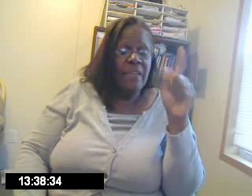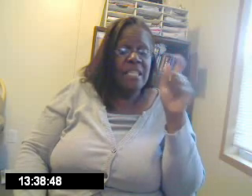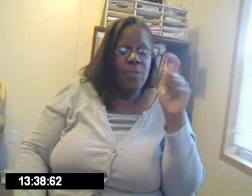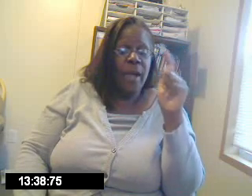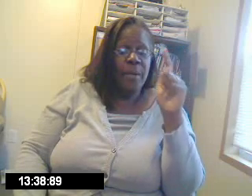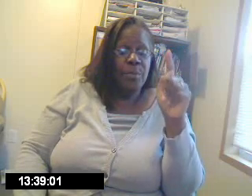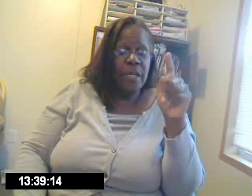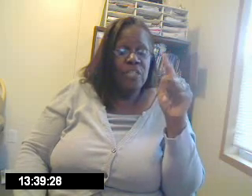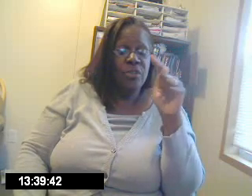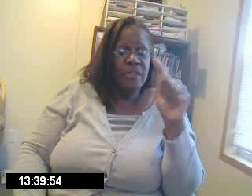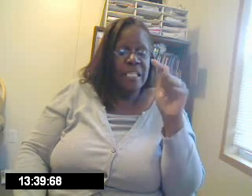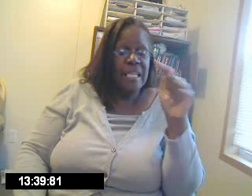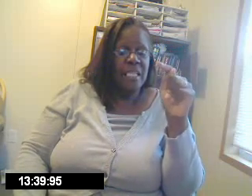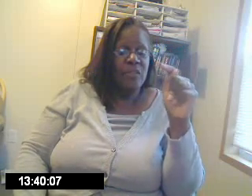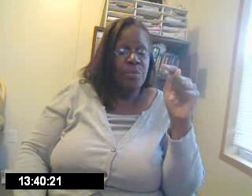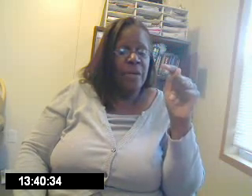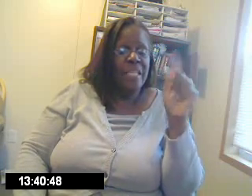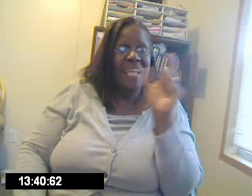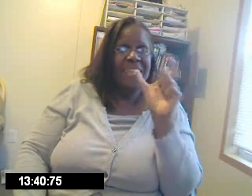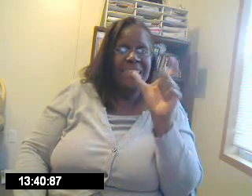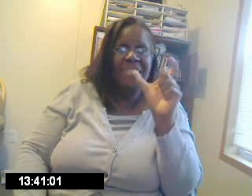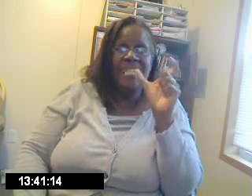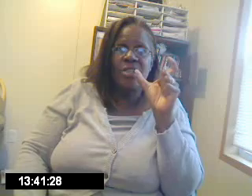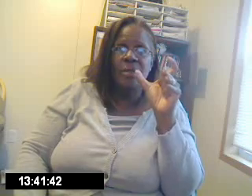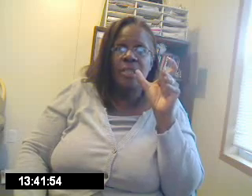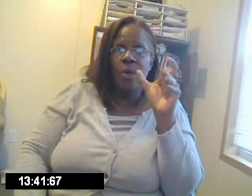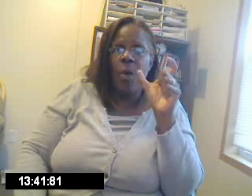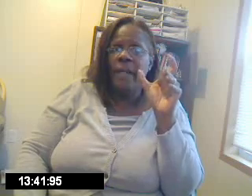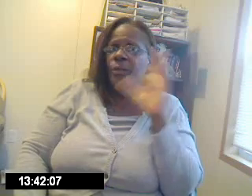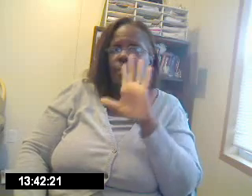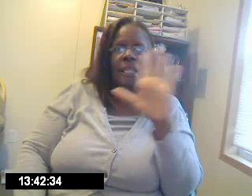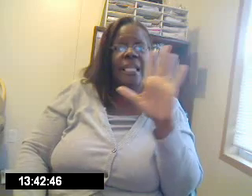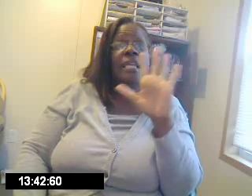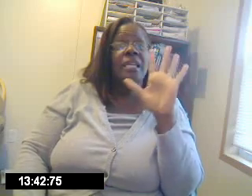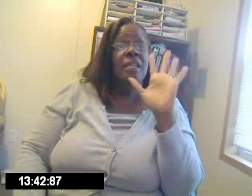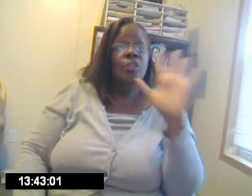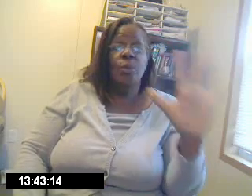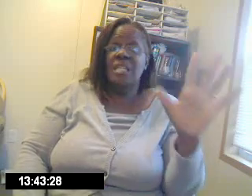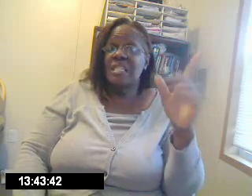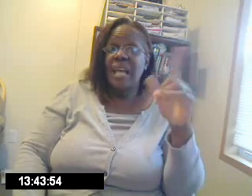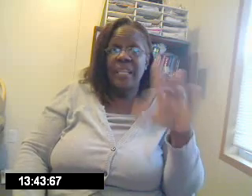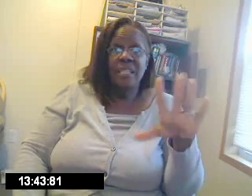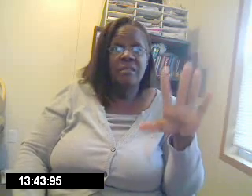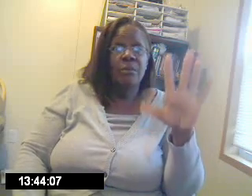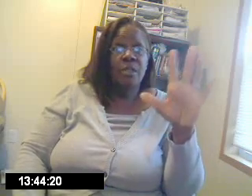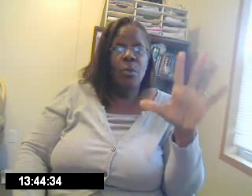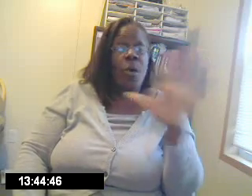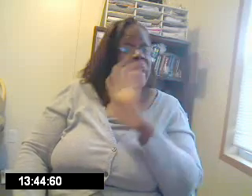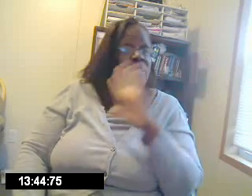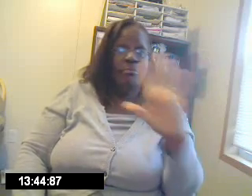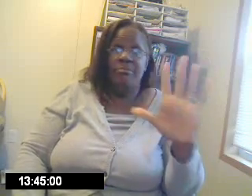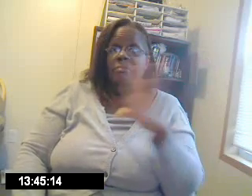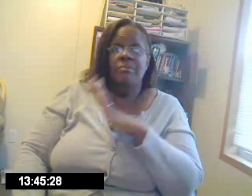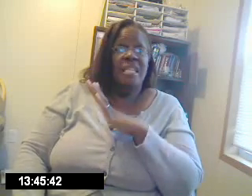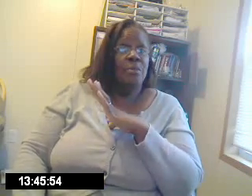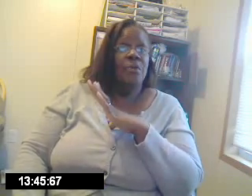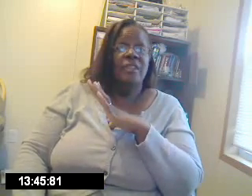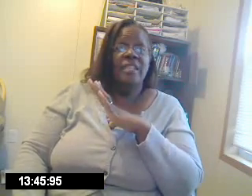that's why I praise you, this I give you praise, I think that's only the choir, but if you want to sign it, with the choir, that's perfectly